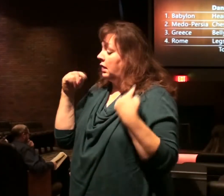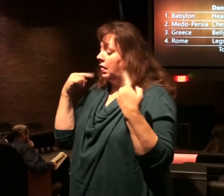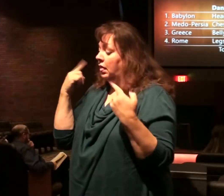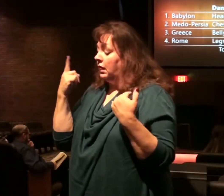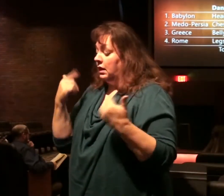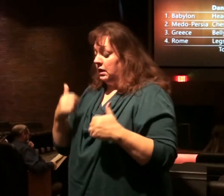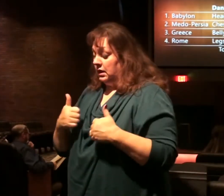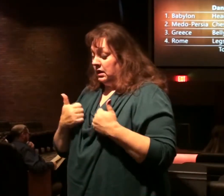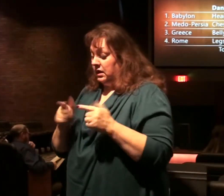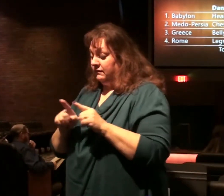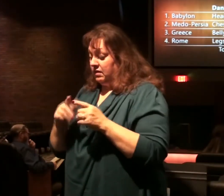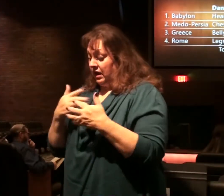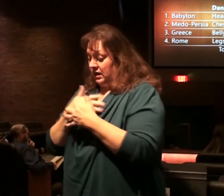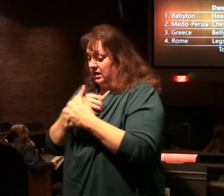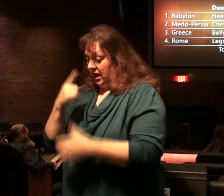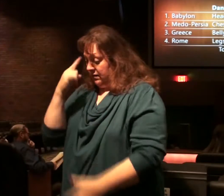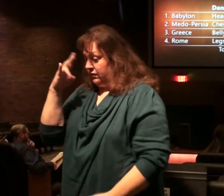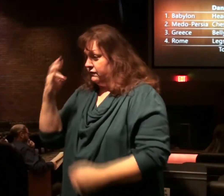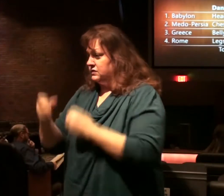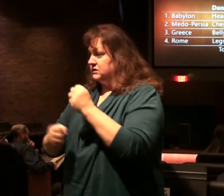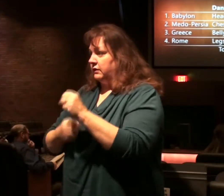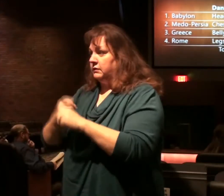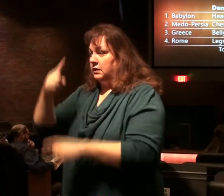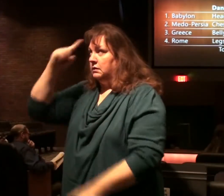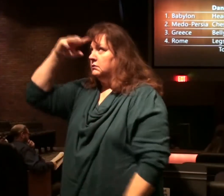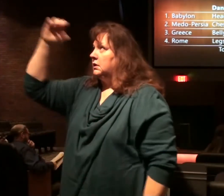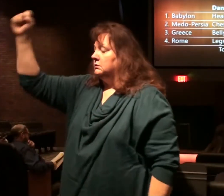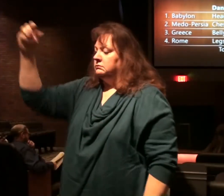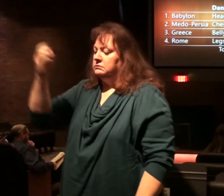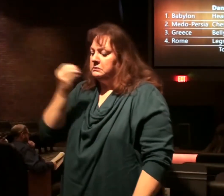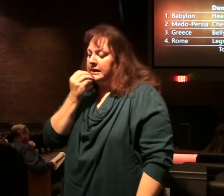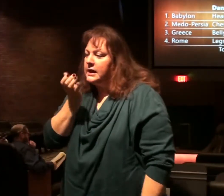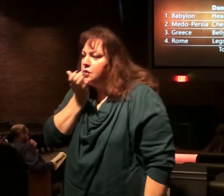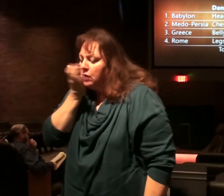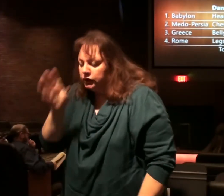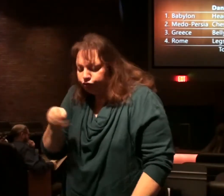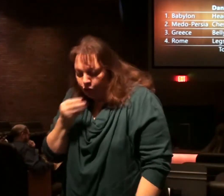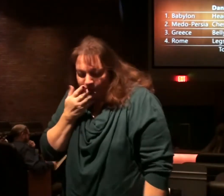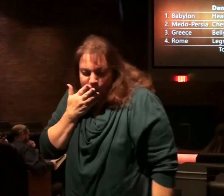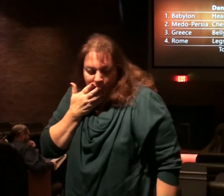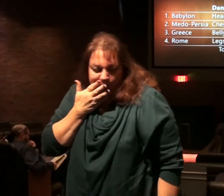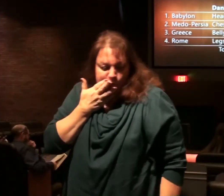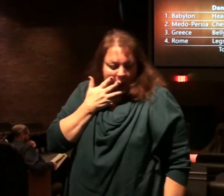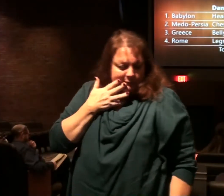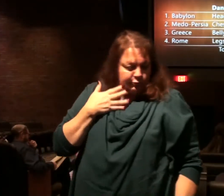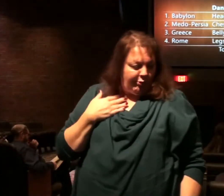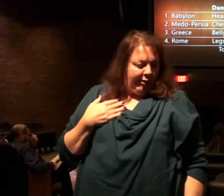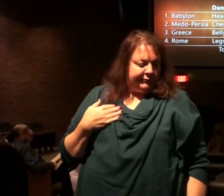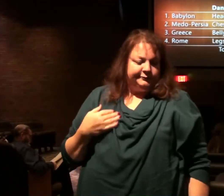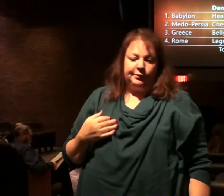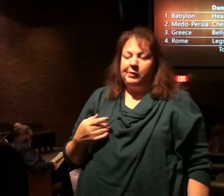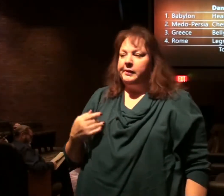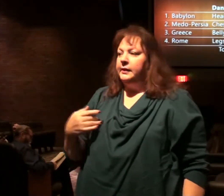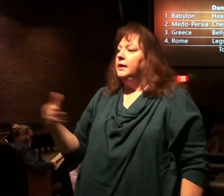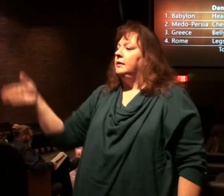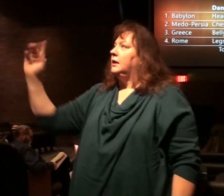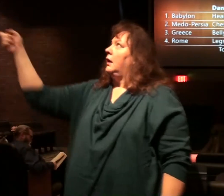like an animal for seven years, out of his mind, eating grass. And then God restored his mind, and